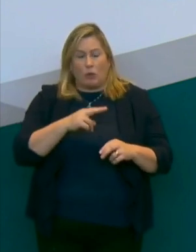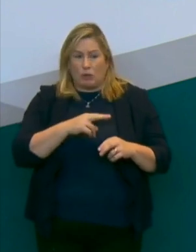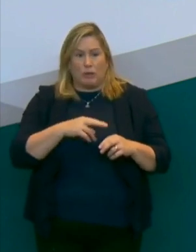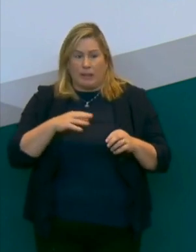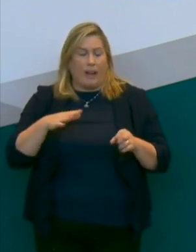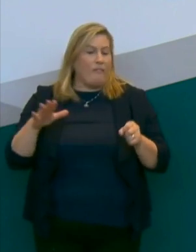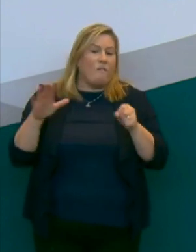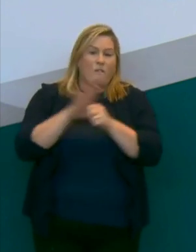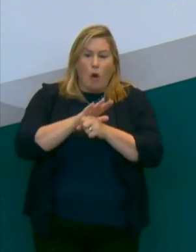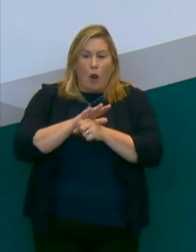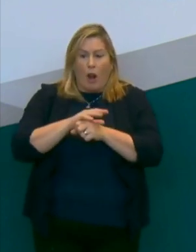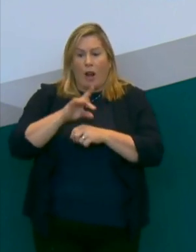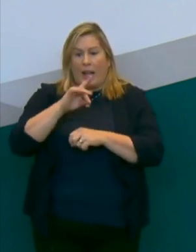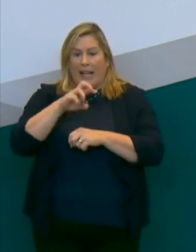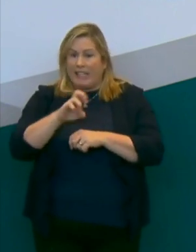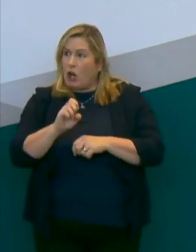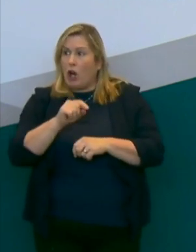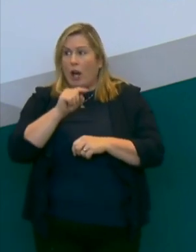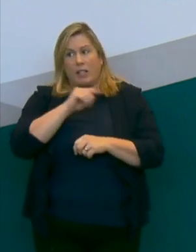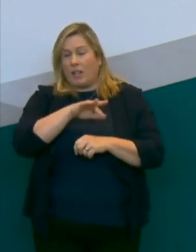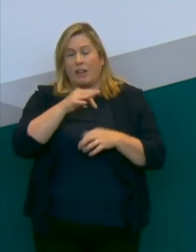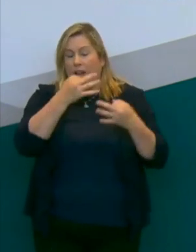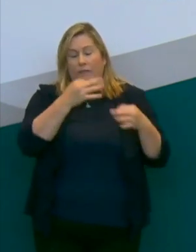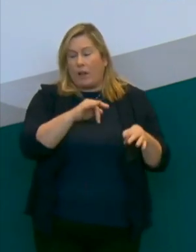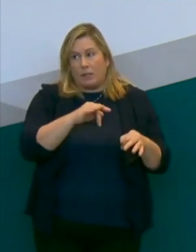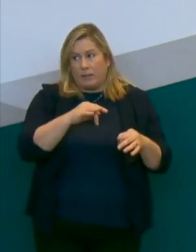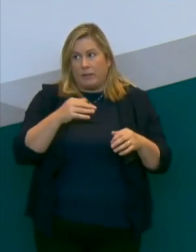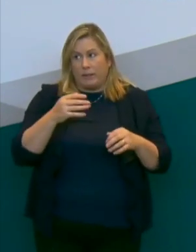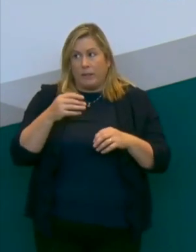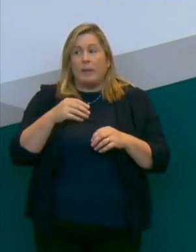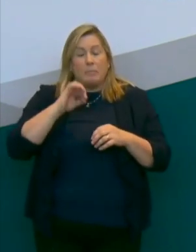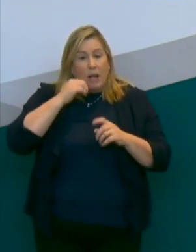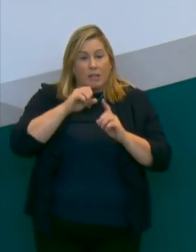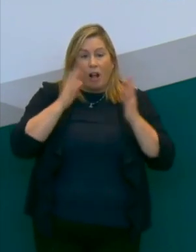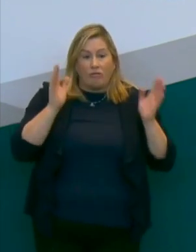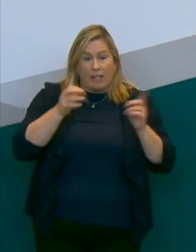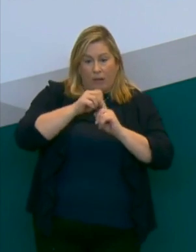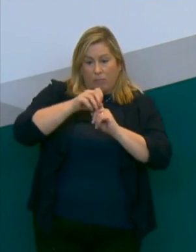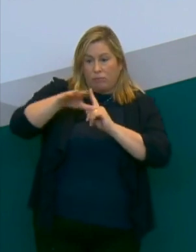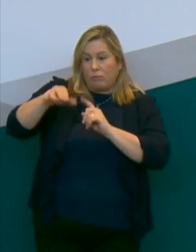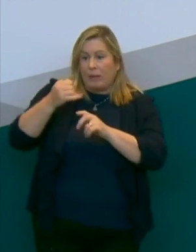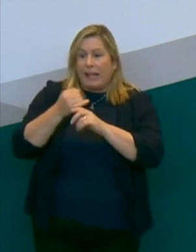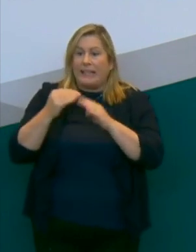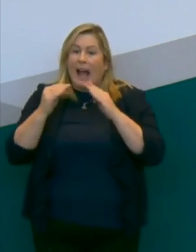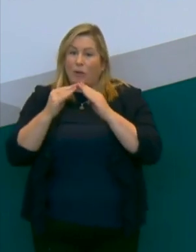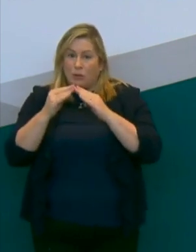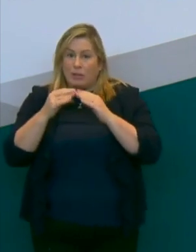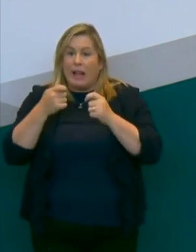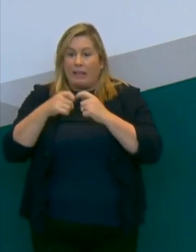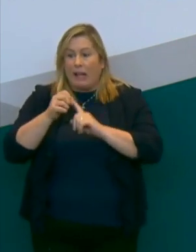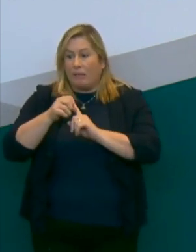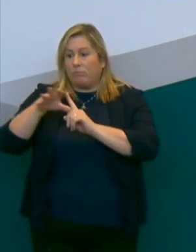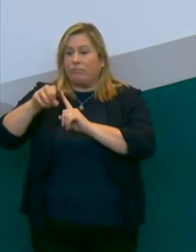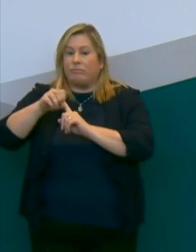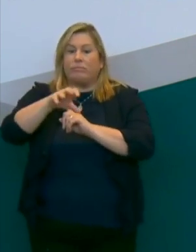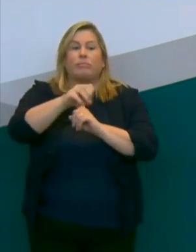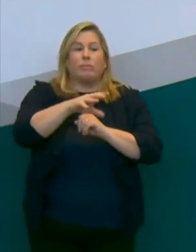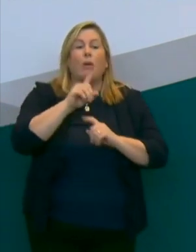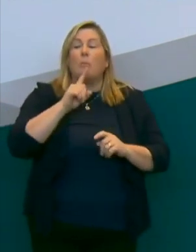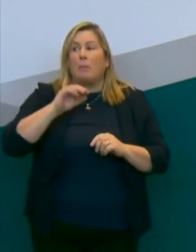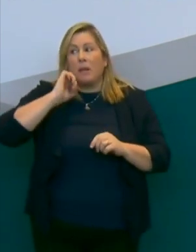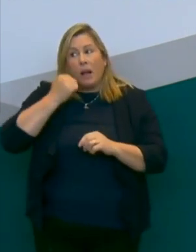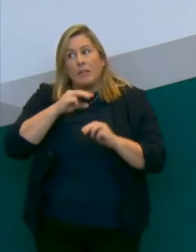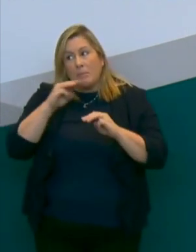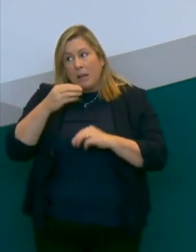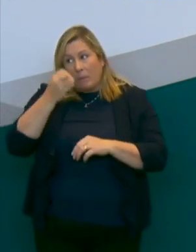the driving issue now for a couple of weeks. It moved into households, but thankfully people through adhering to the advice stopped